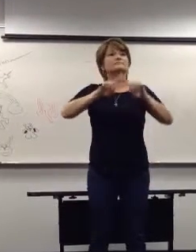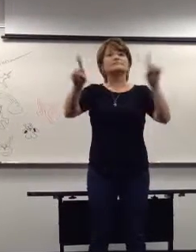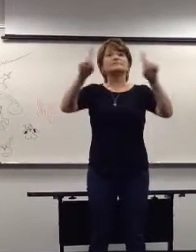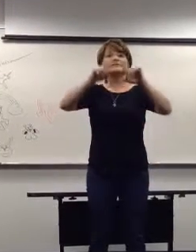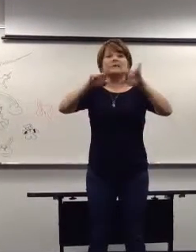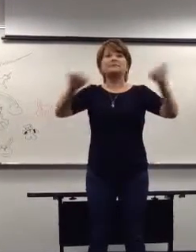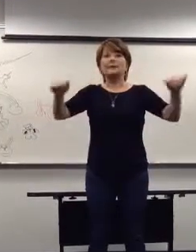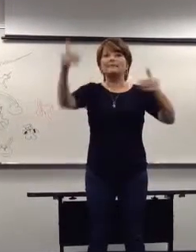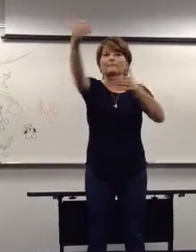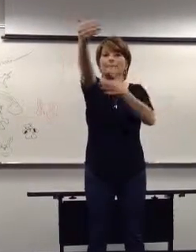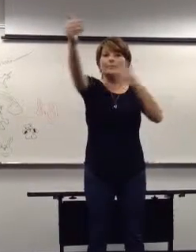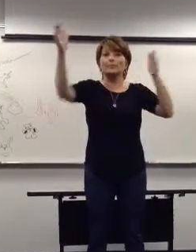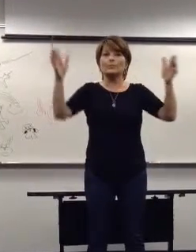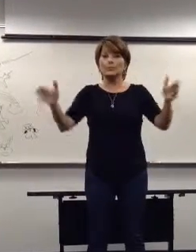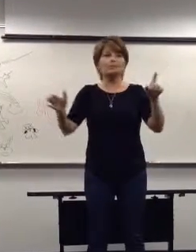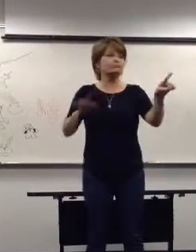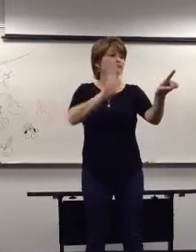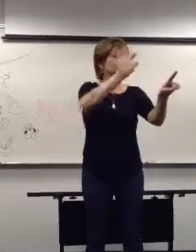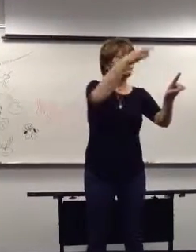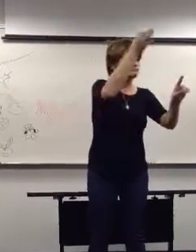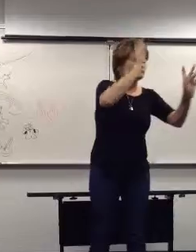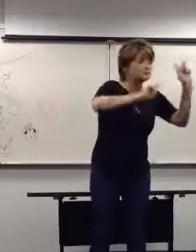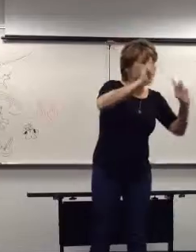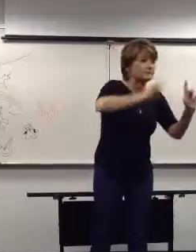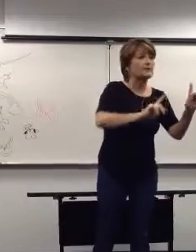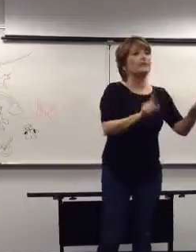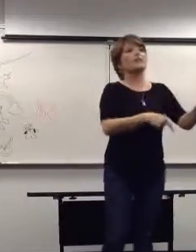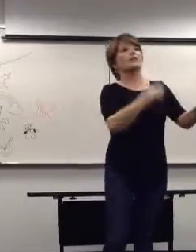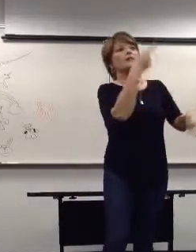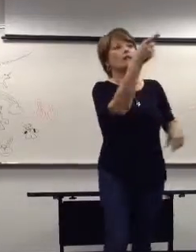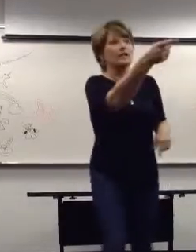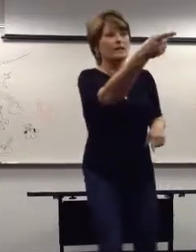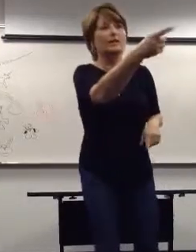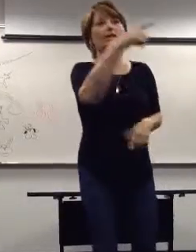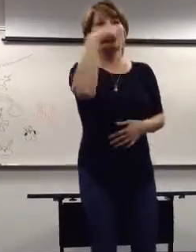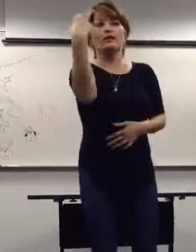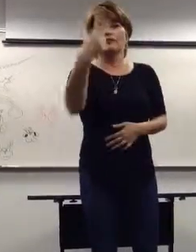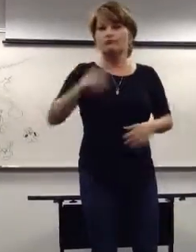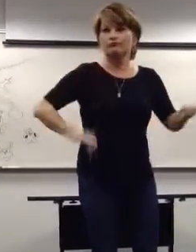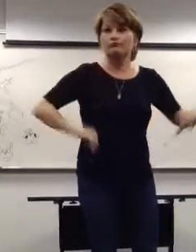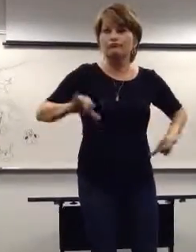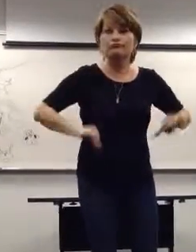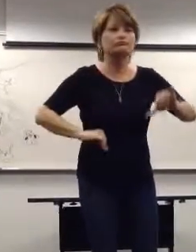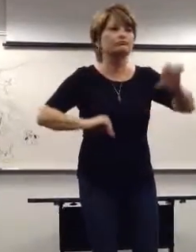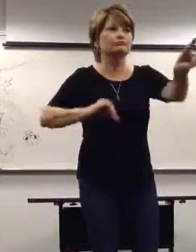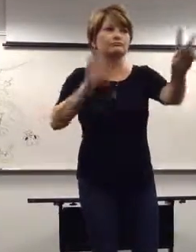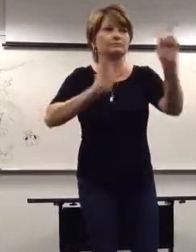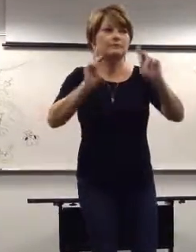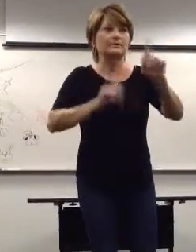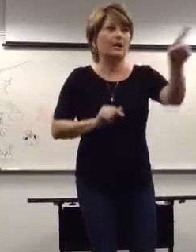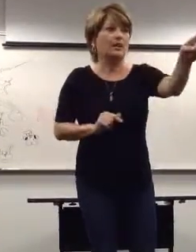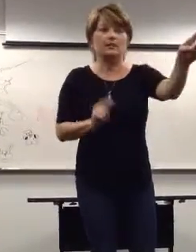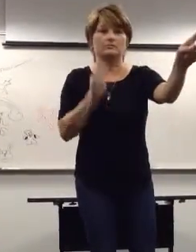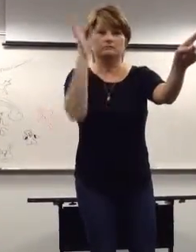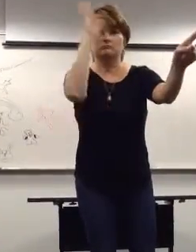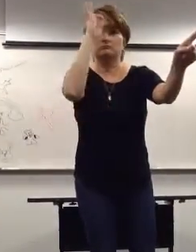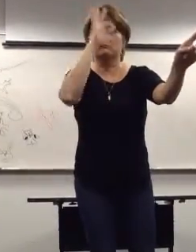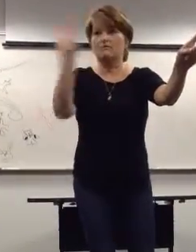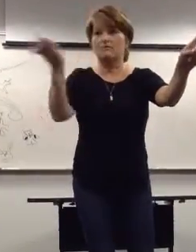hear French in your ear. So, at the same time that the people were listening to their own language, there